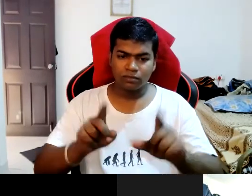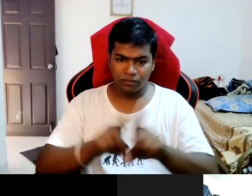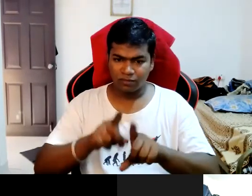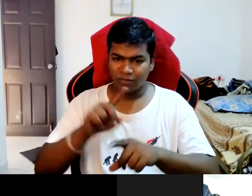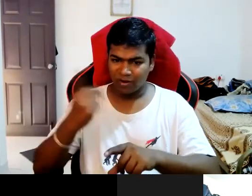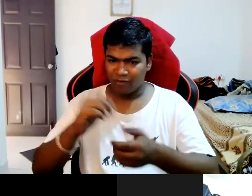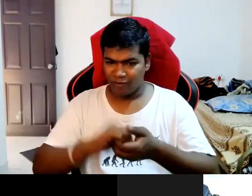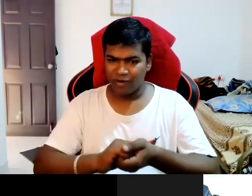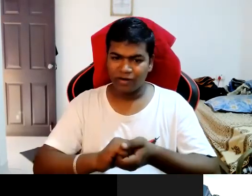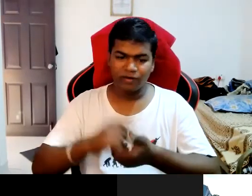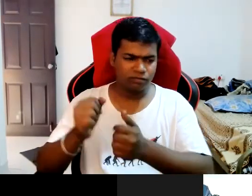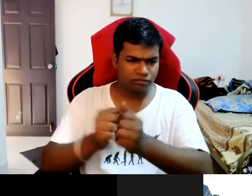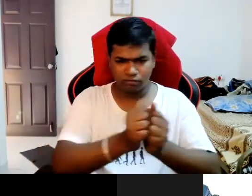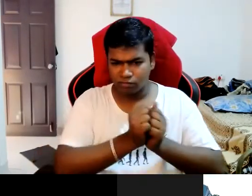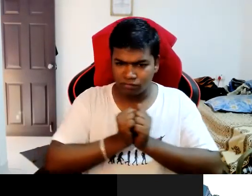in the office